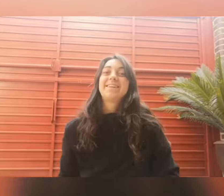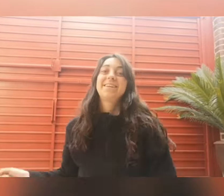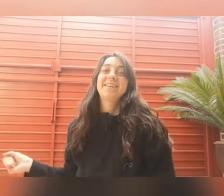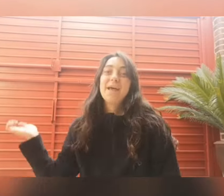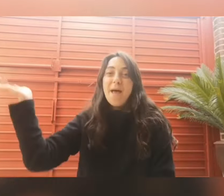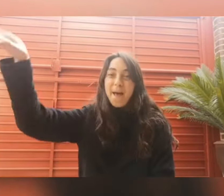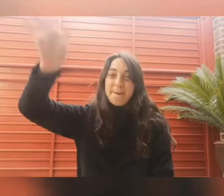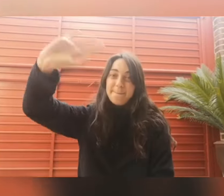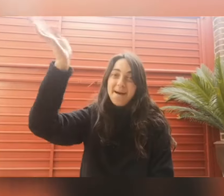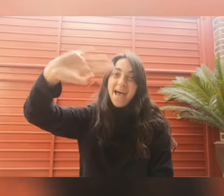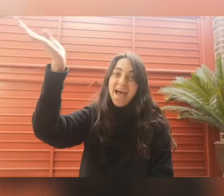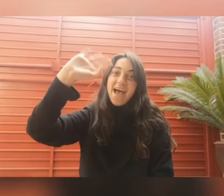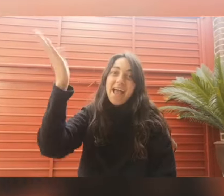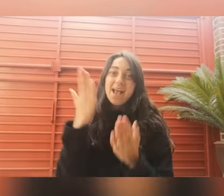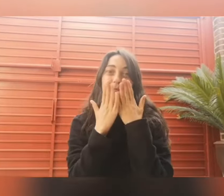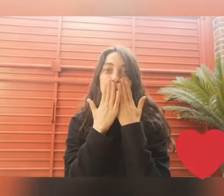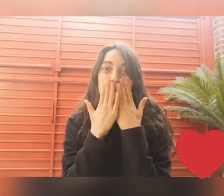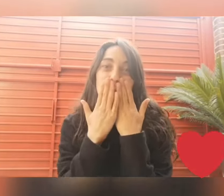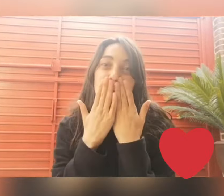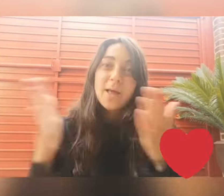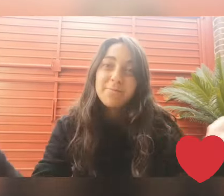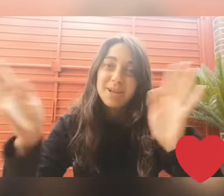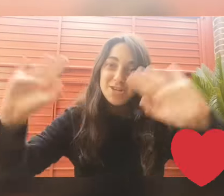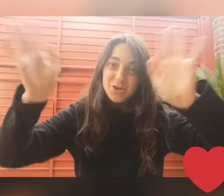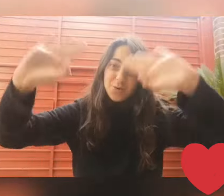Itsy Bitsy Miss you!